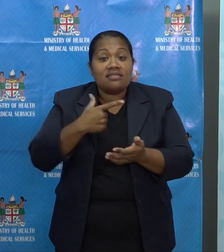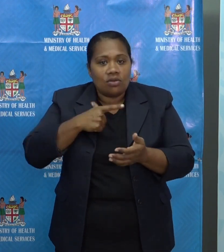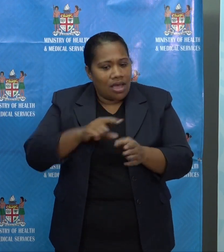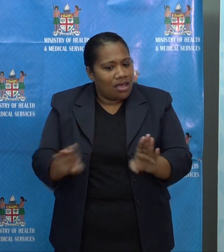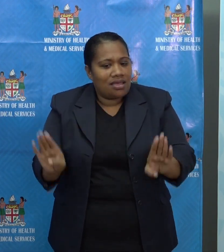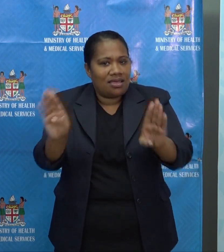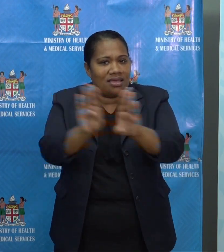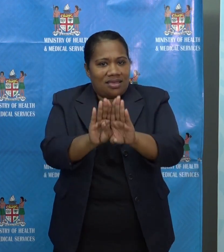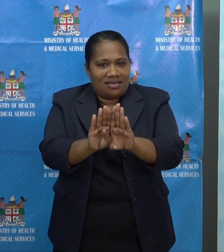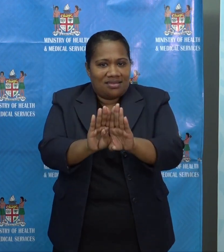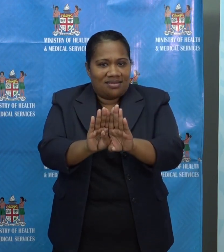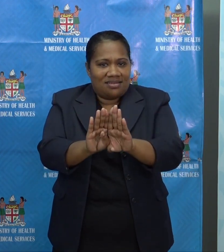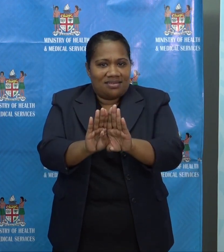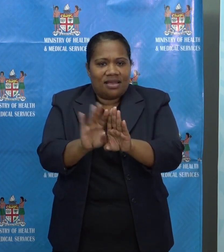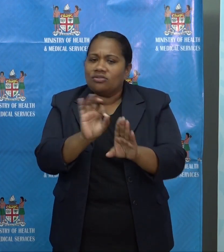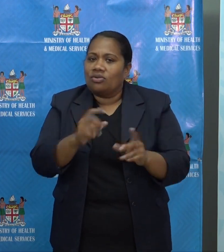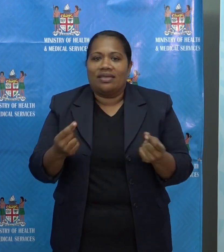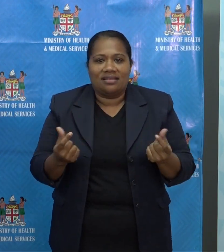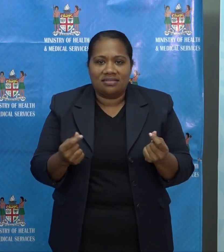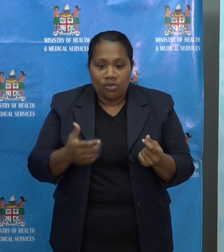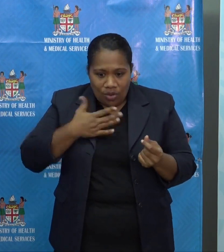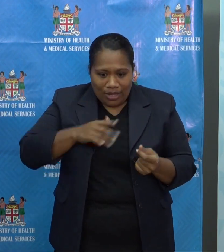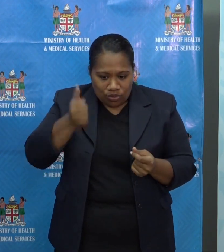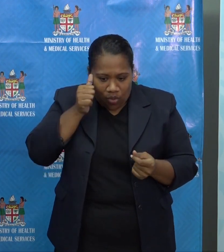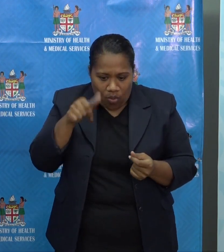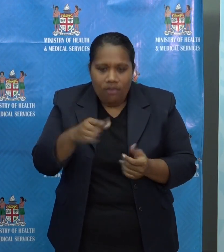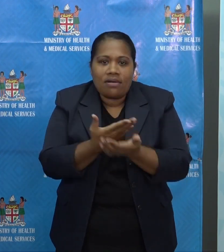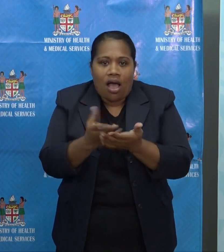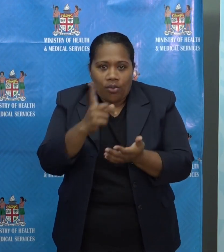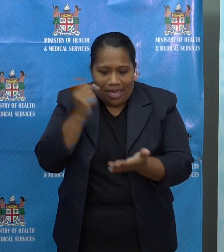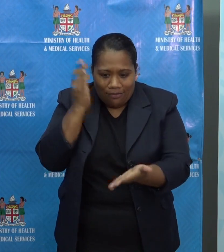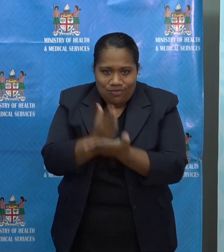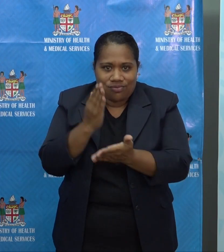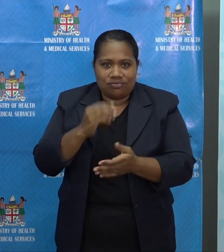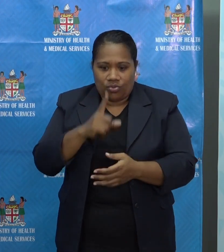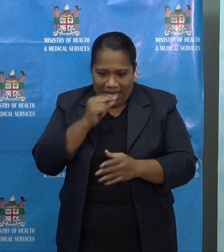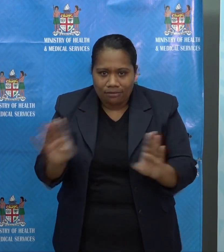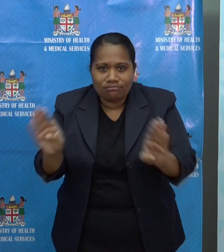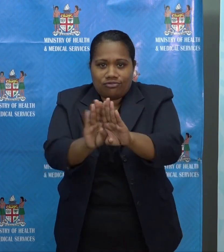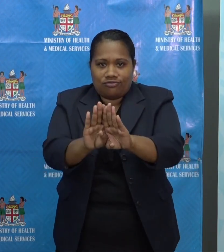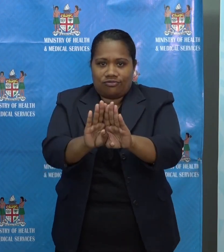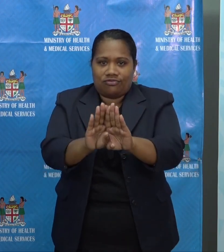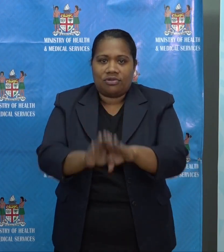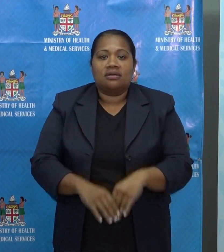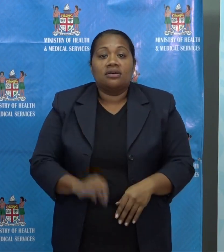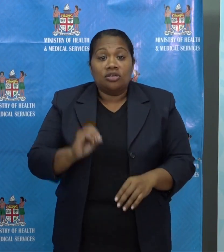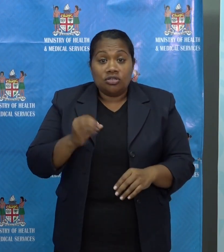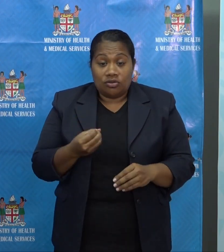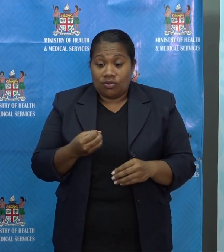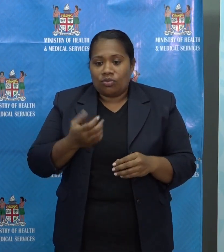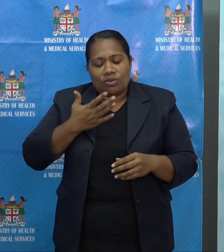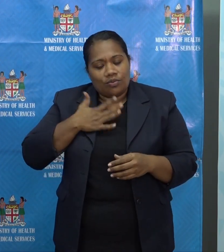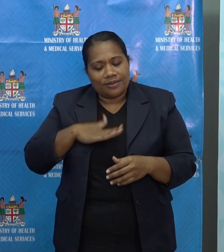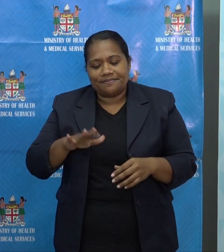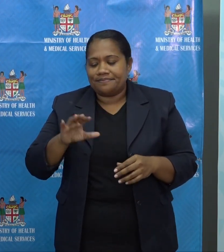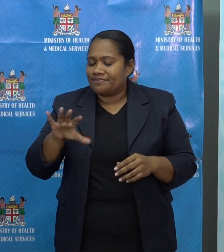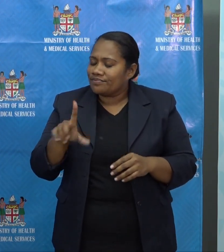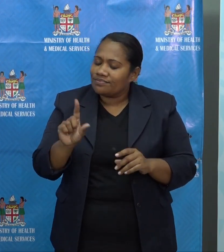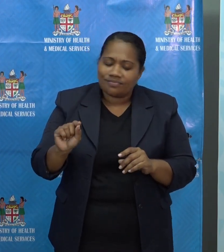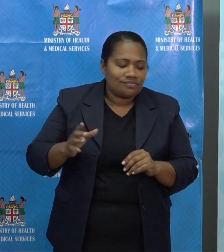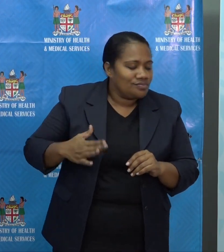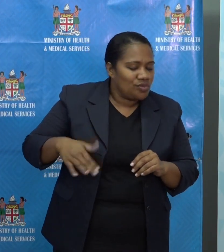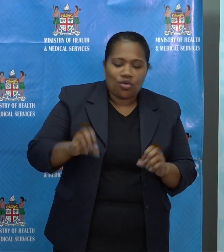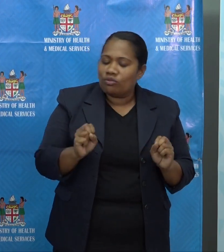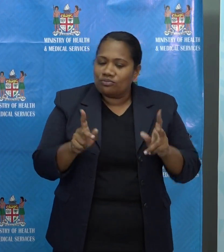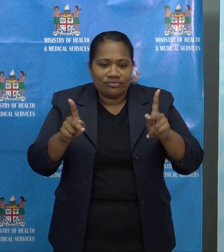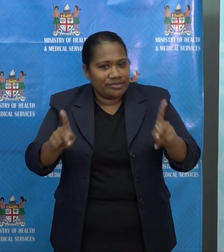Defense is our best attack. This virus is an opportunist. It will take every opportunity that we give it, whether that is a